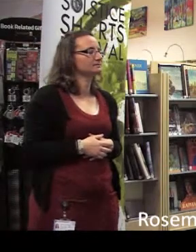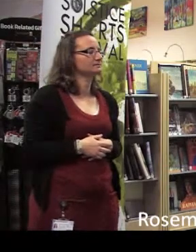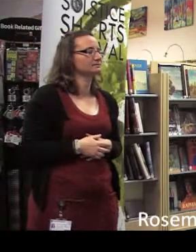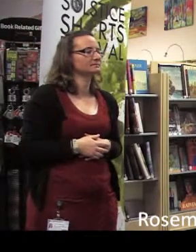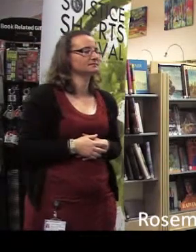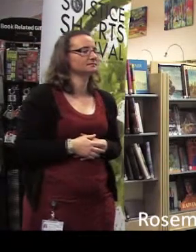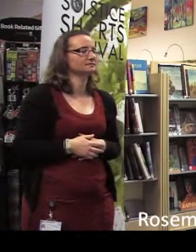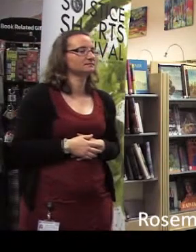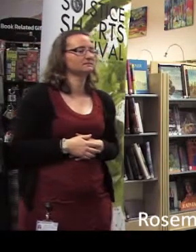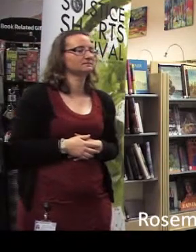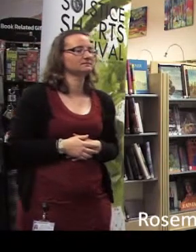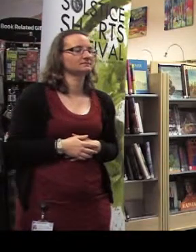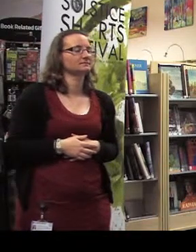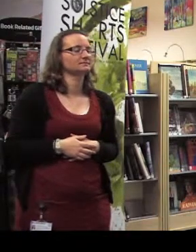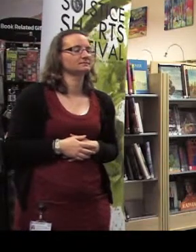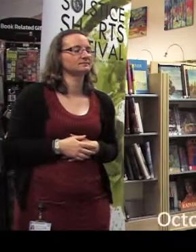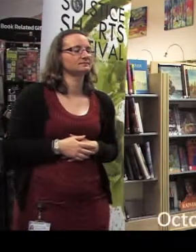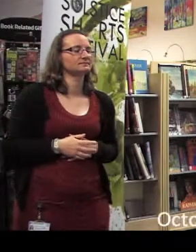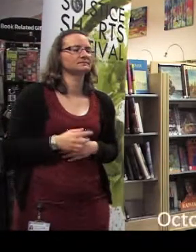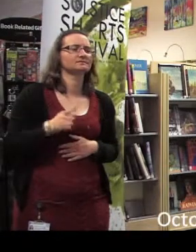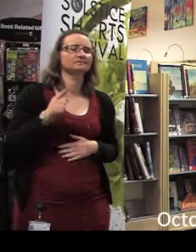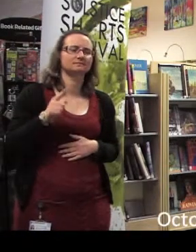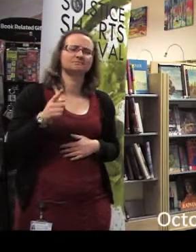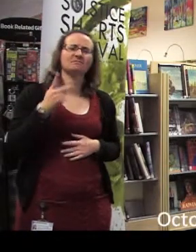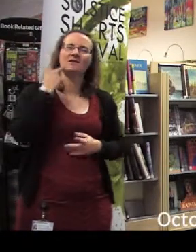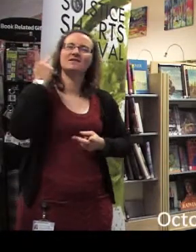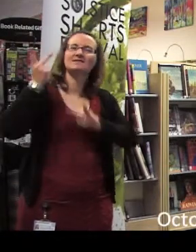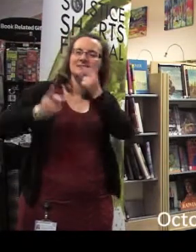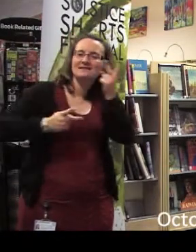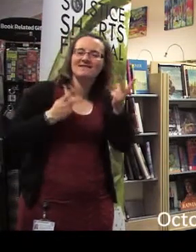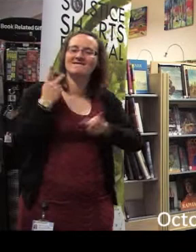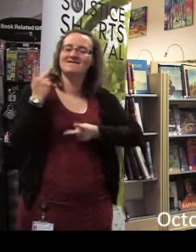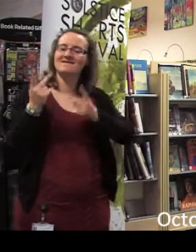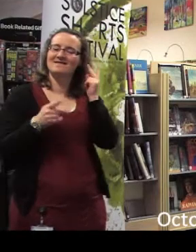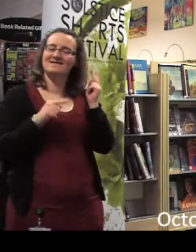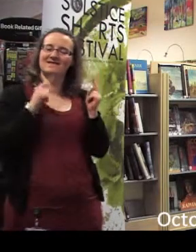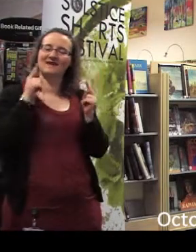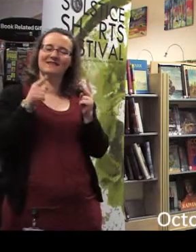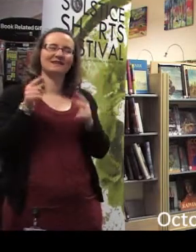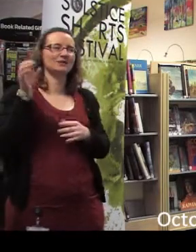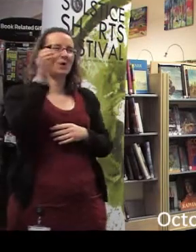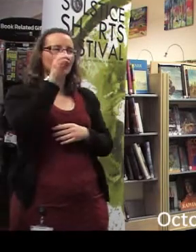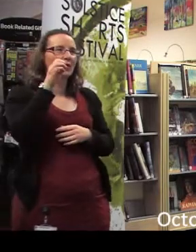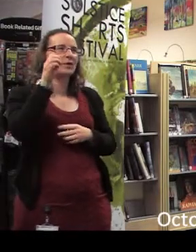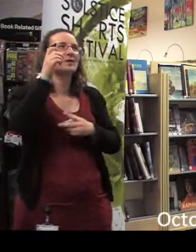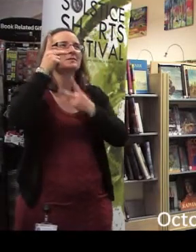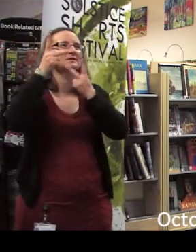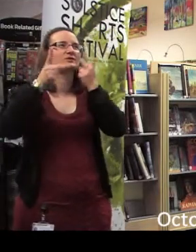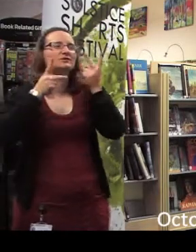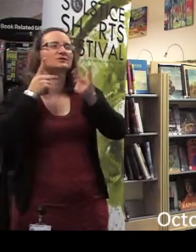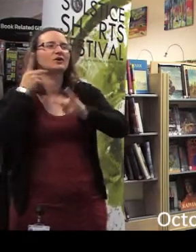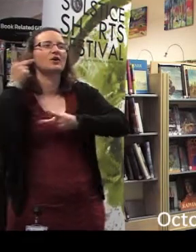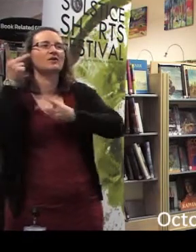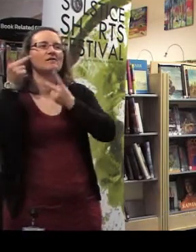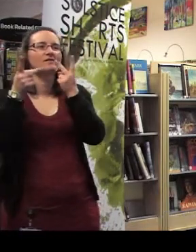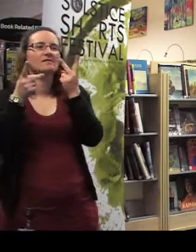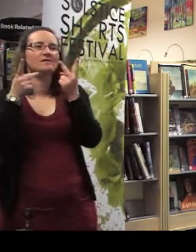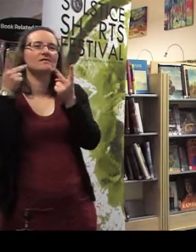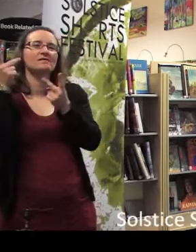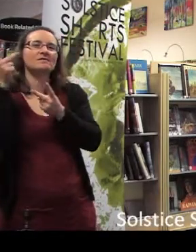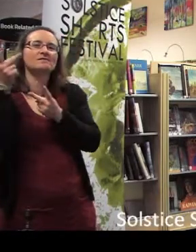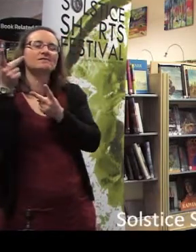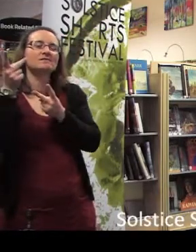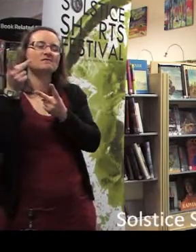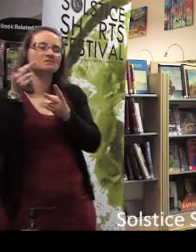I'll sing you this October song, while there is no song